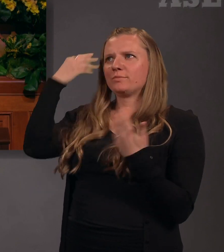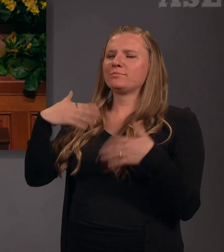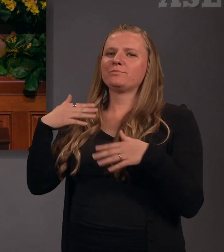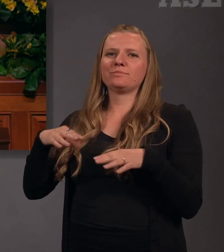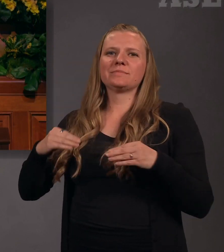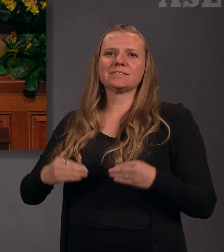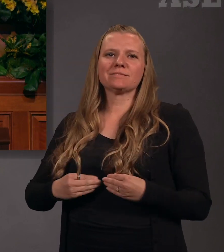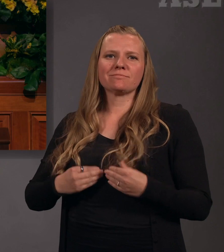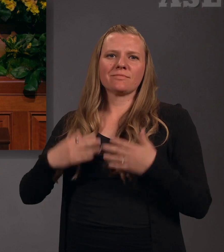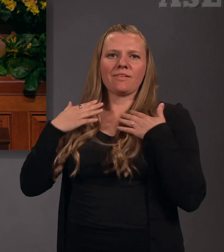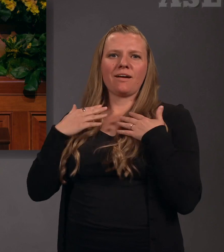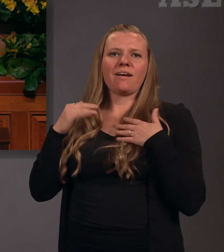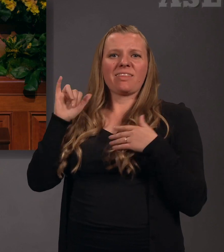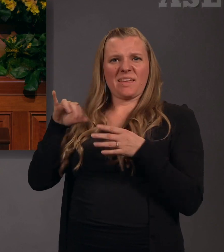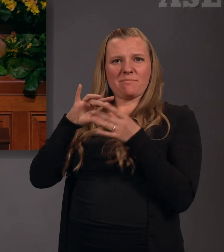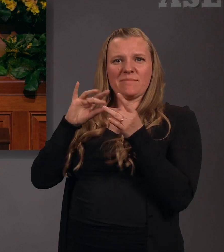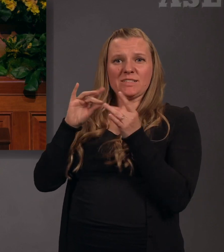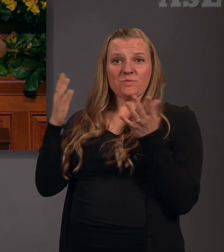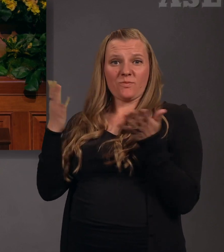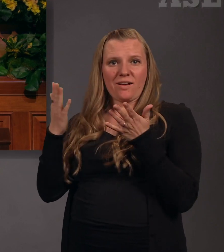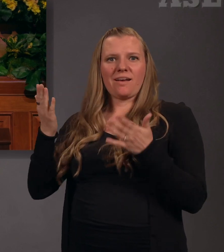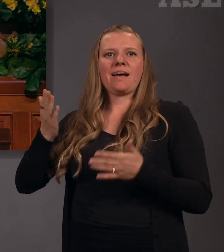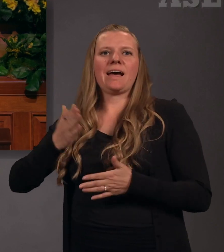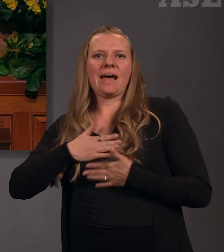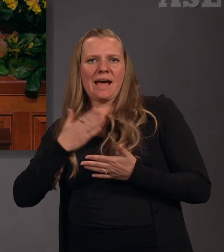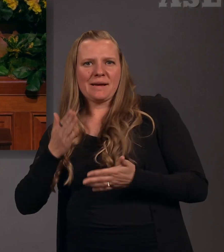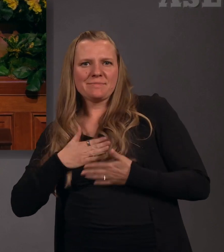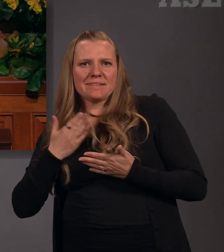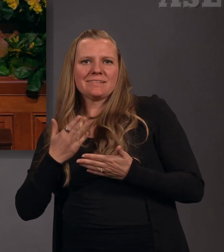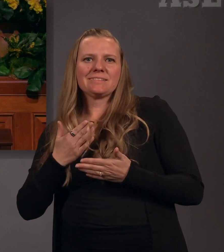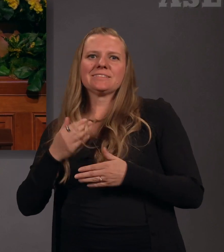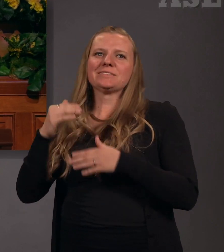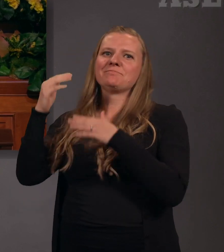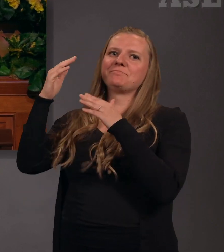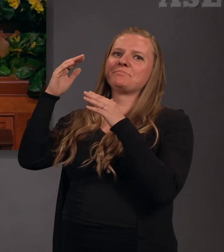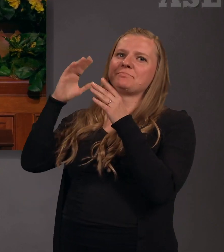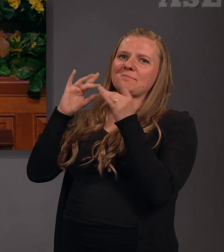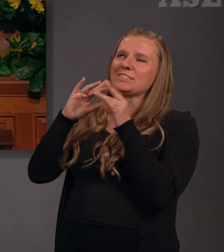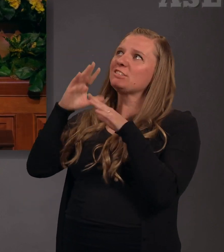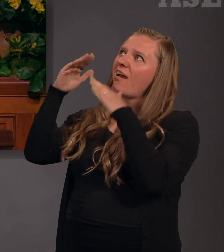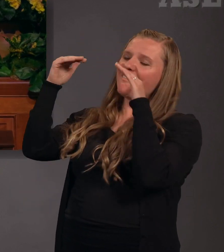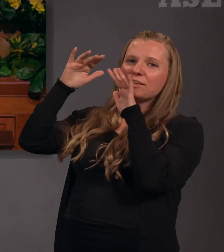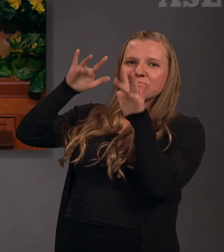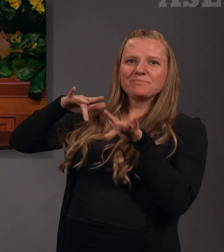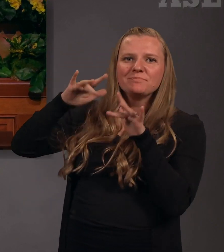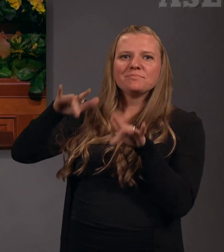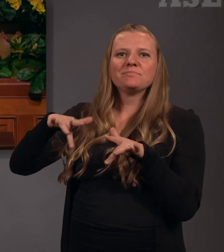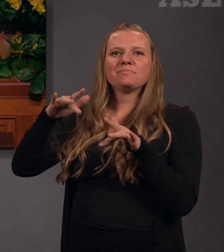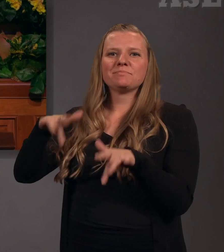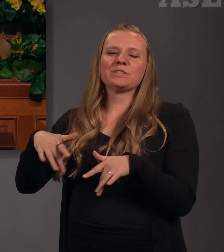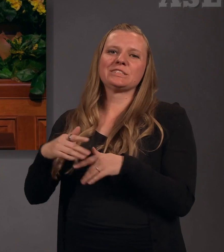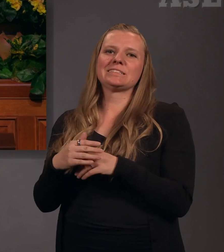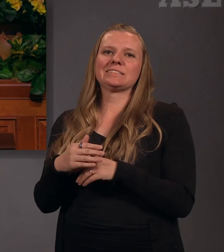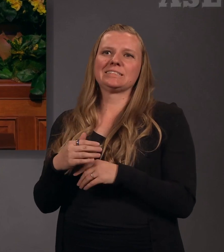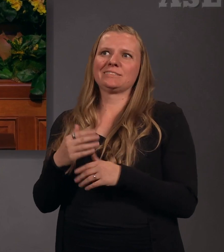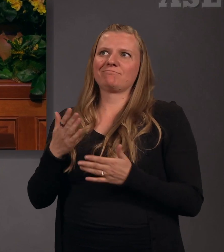and a voice of truth out of the earth. Glad tidings for both the living and the dead,